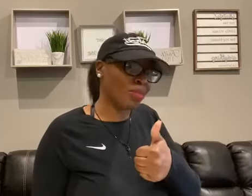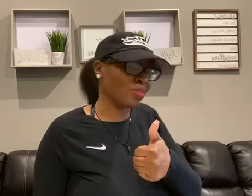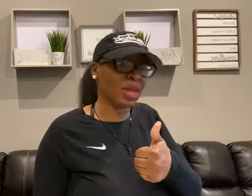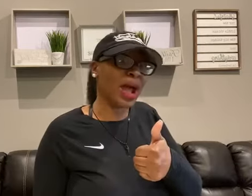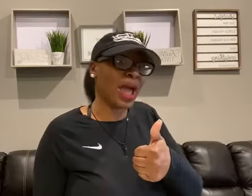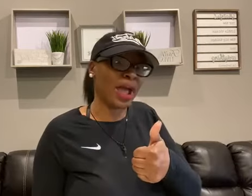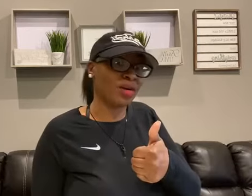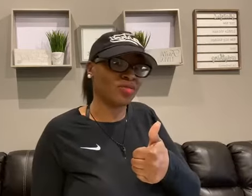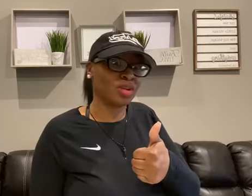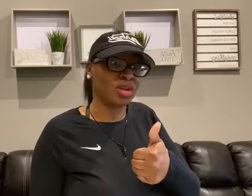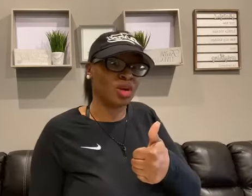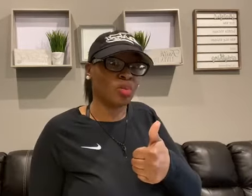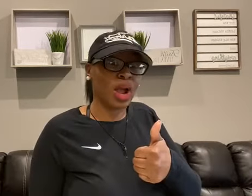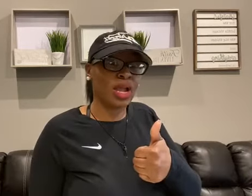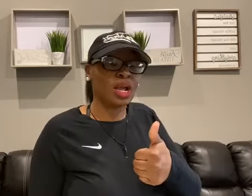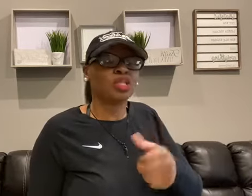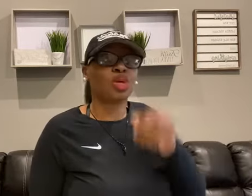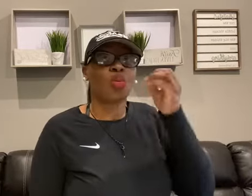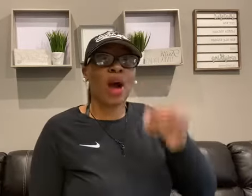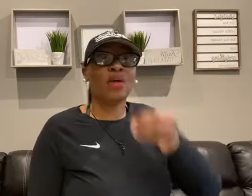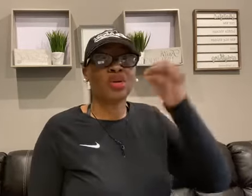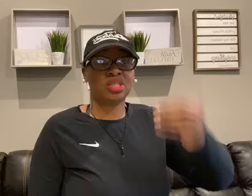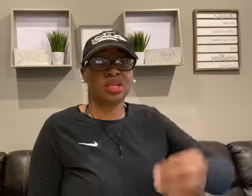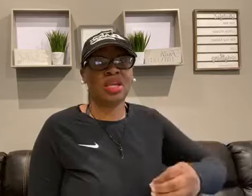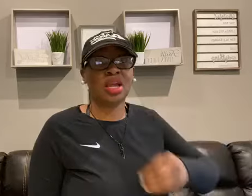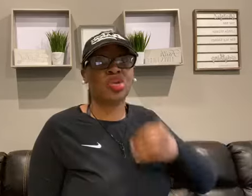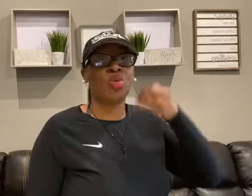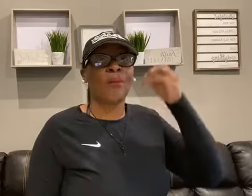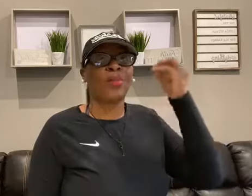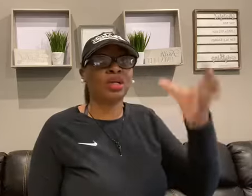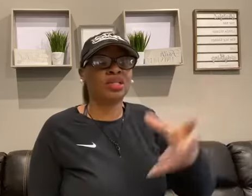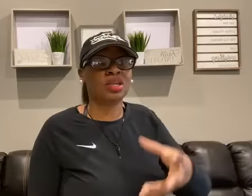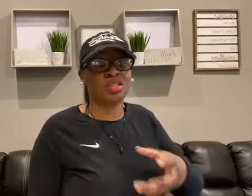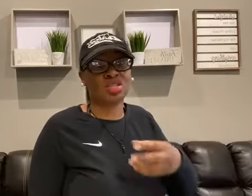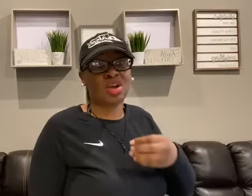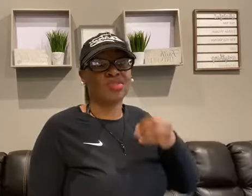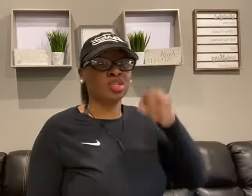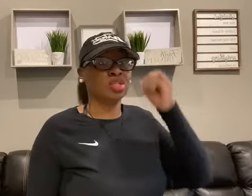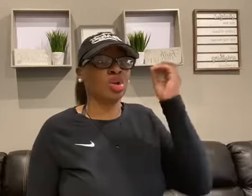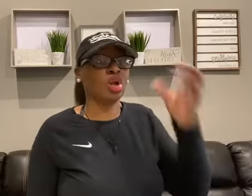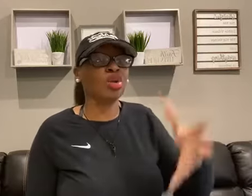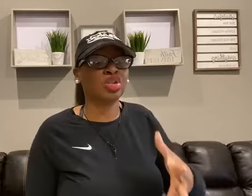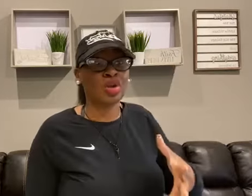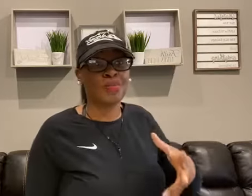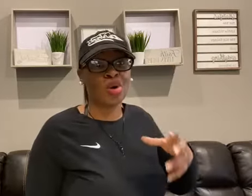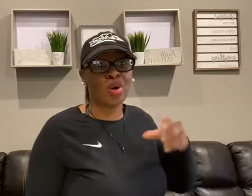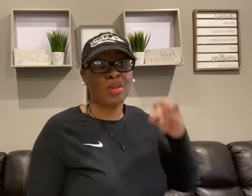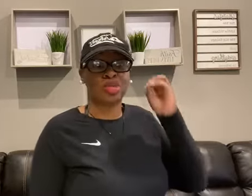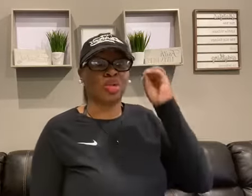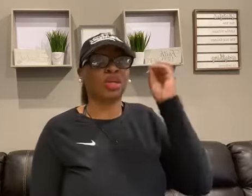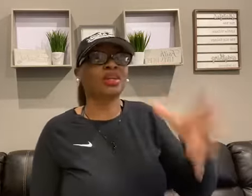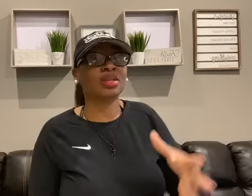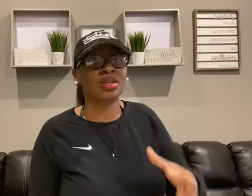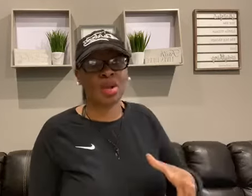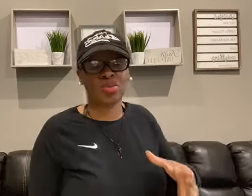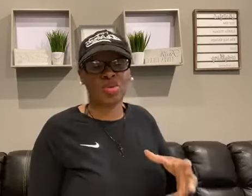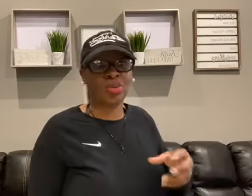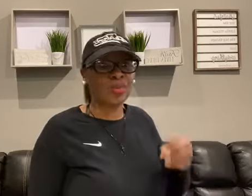problem that I have, right? So while you're sitting and you are pulling together services and you're launching your programs and you're looking to connect with new